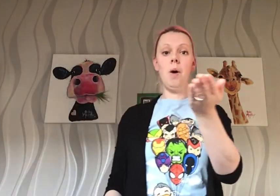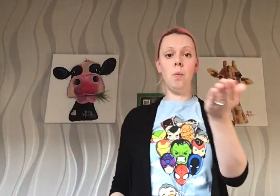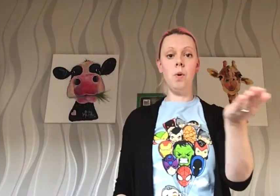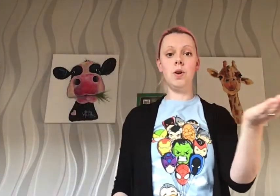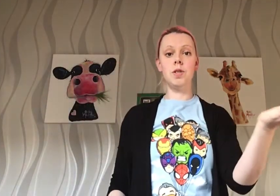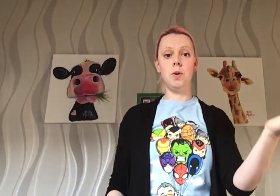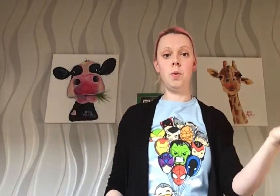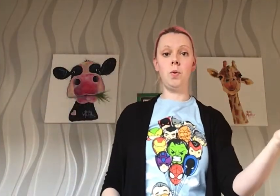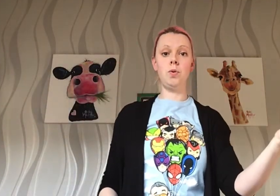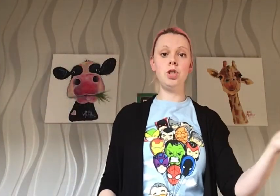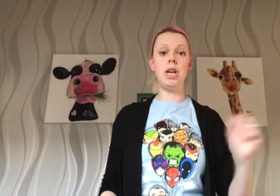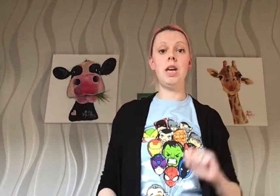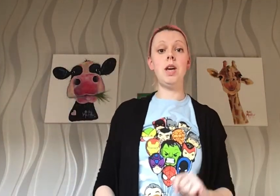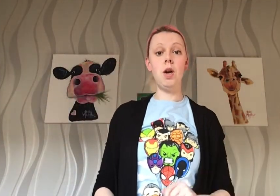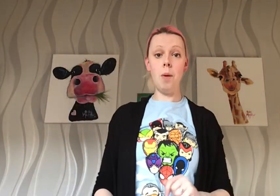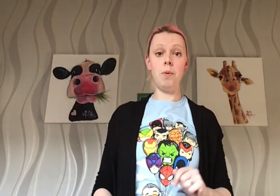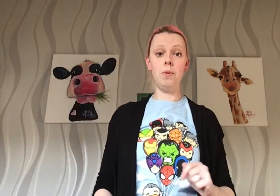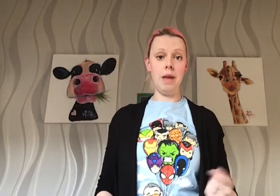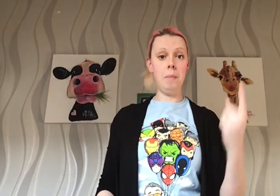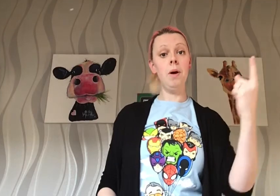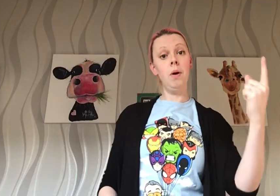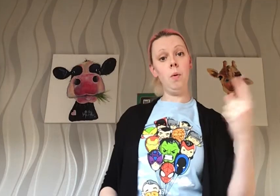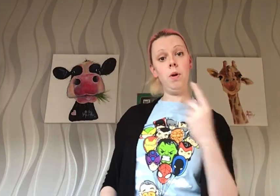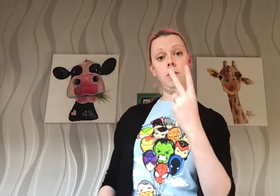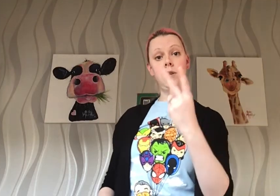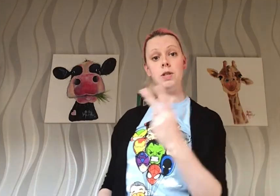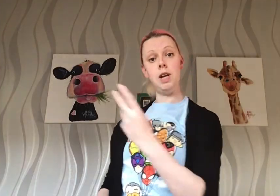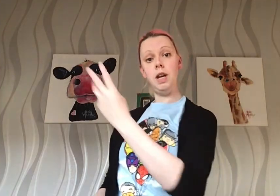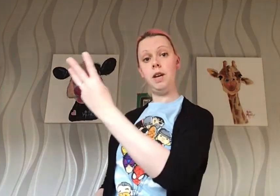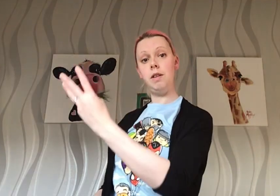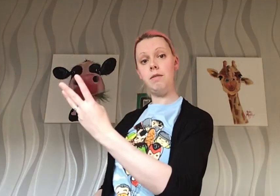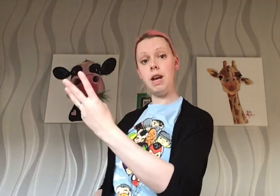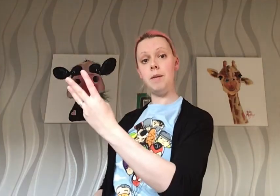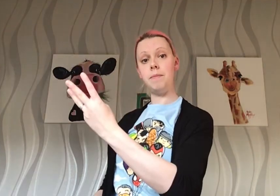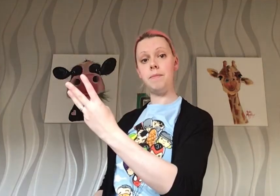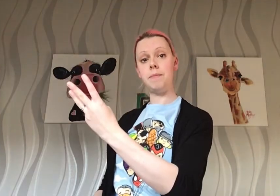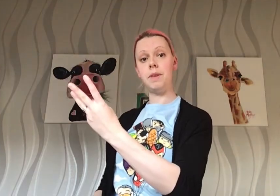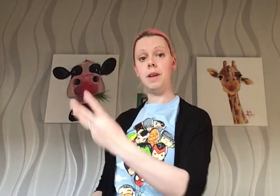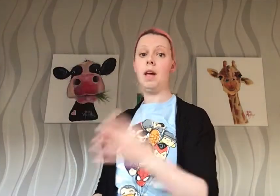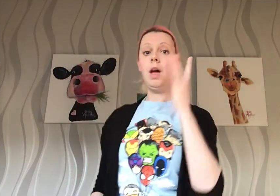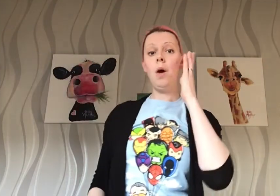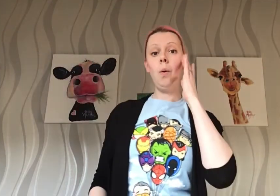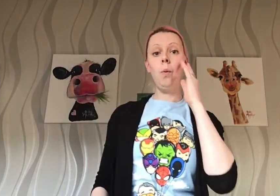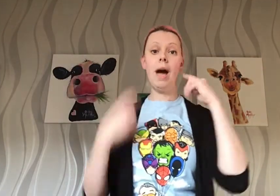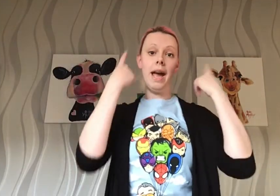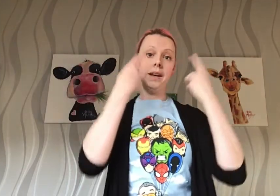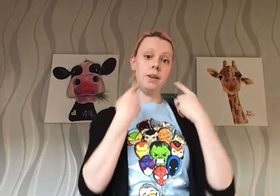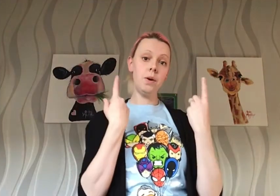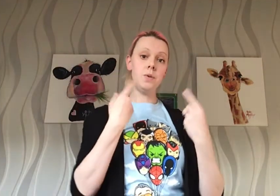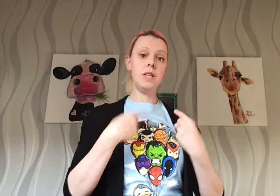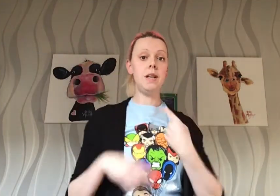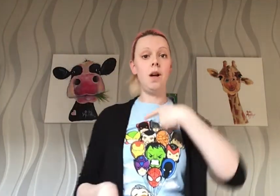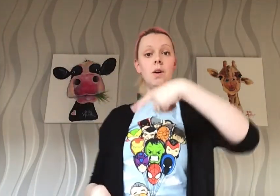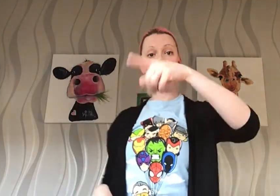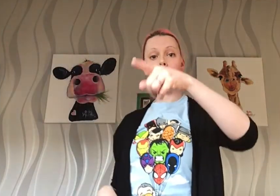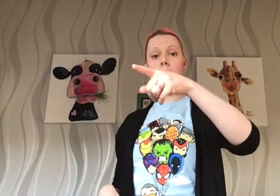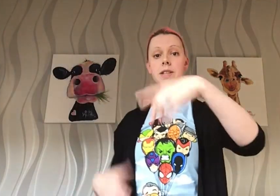was all. She gobbled them. One, two, three. When Goldilocks went